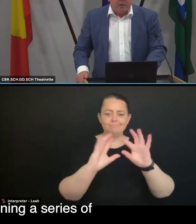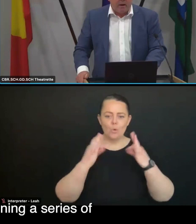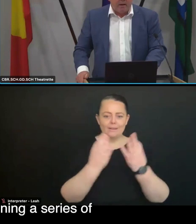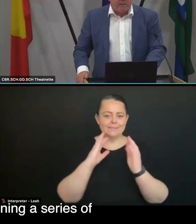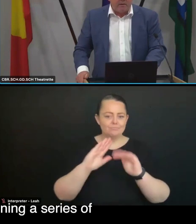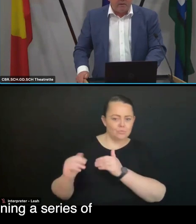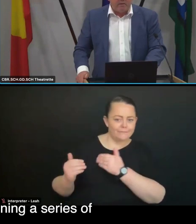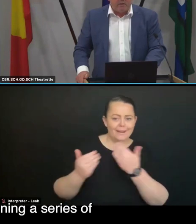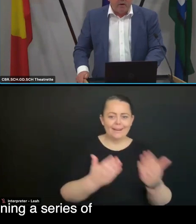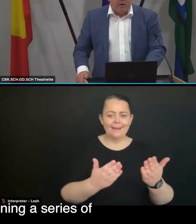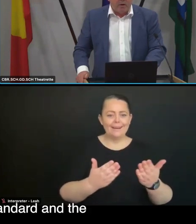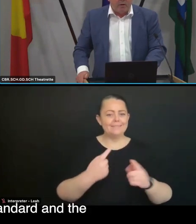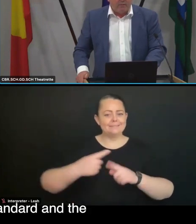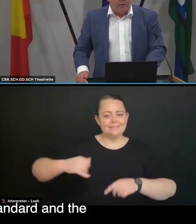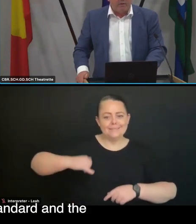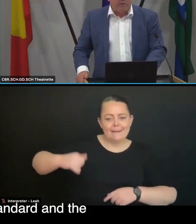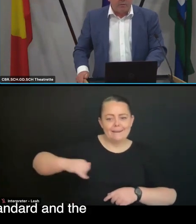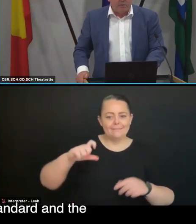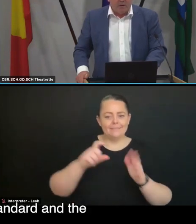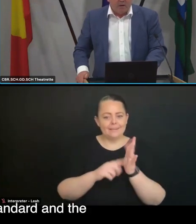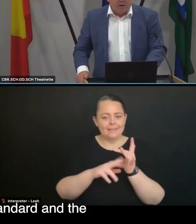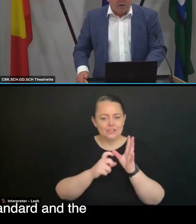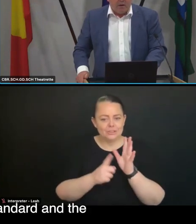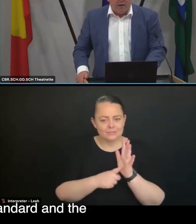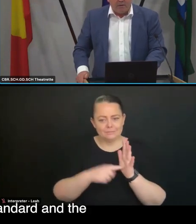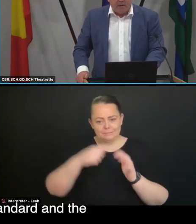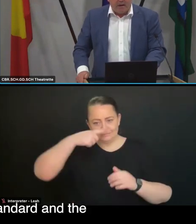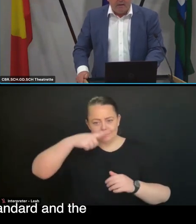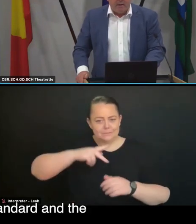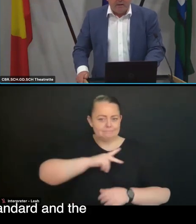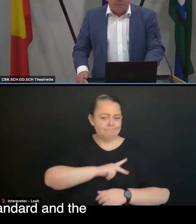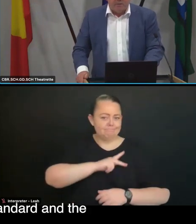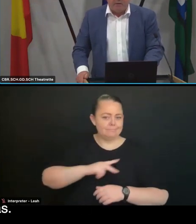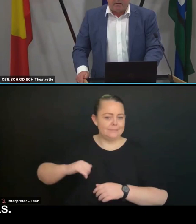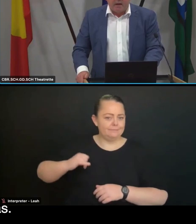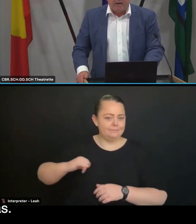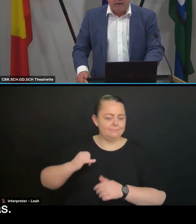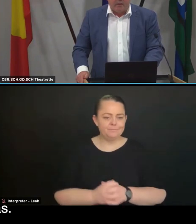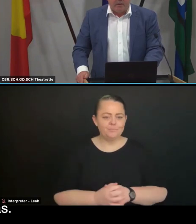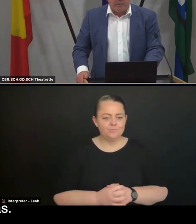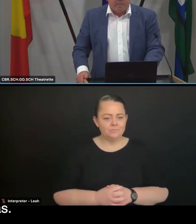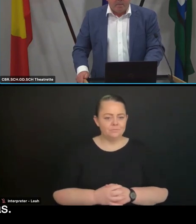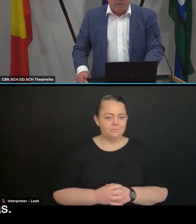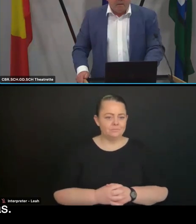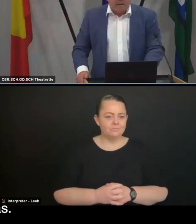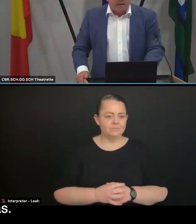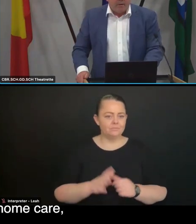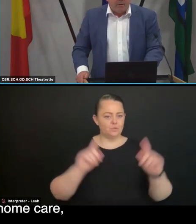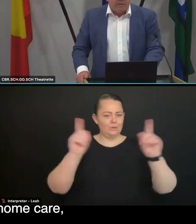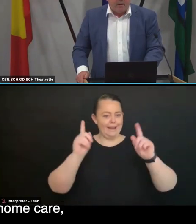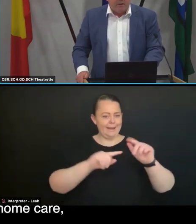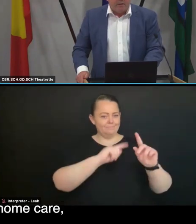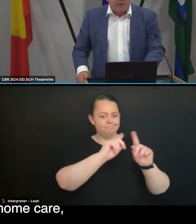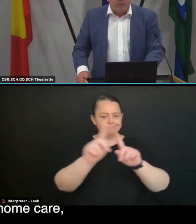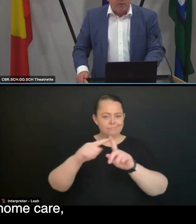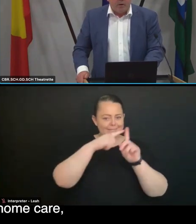webinar, we are running a series of online focus groups on each standard and specific target areas. Target